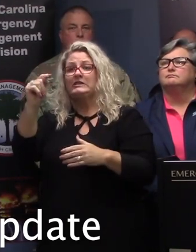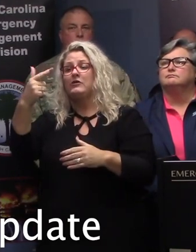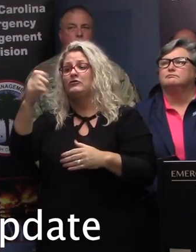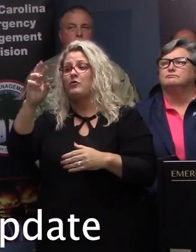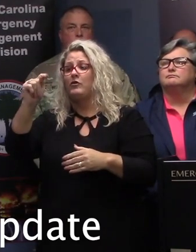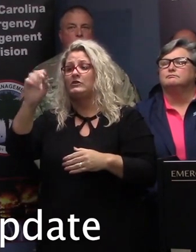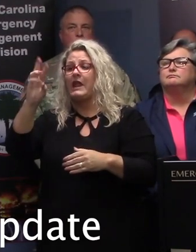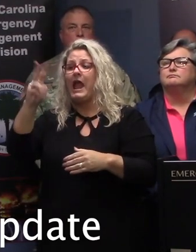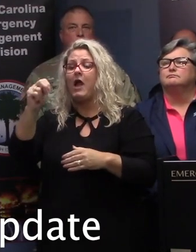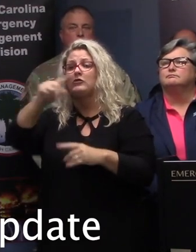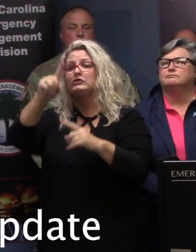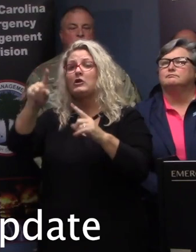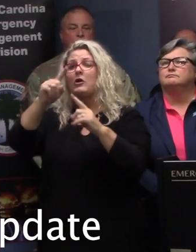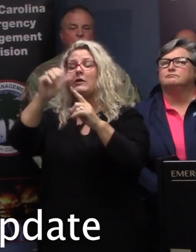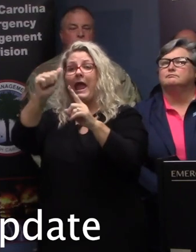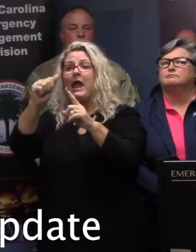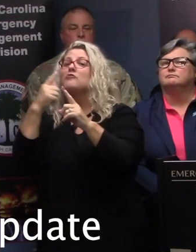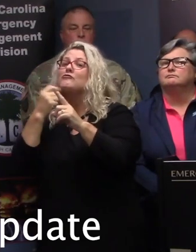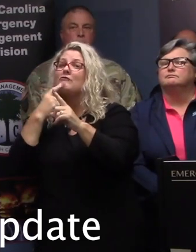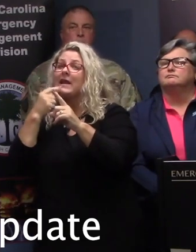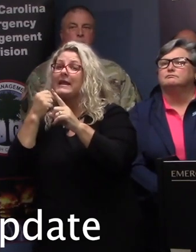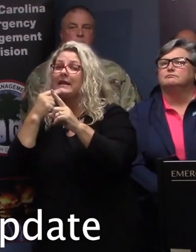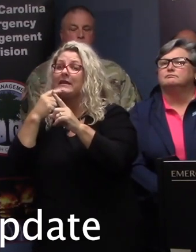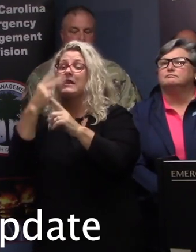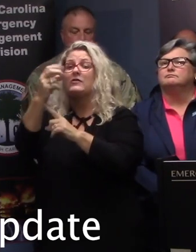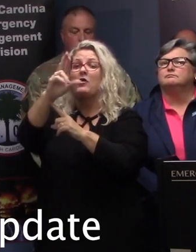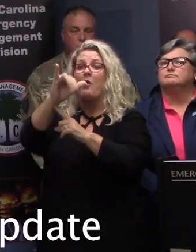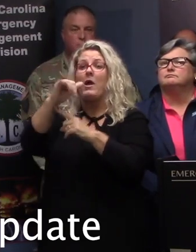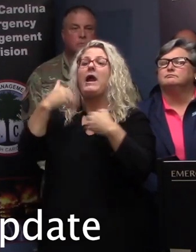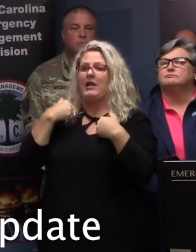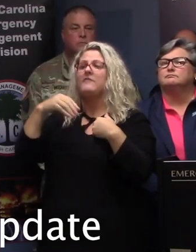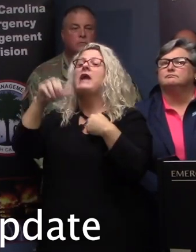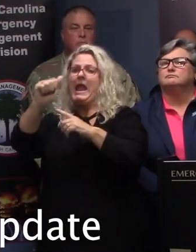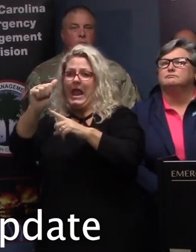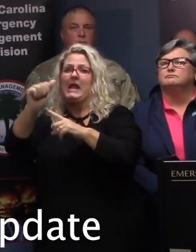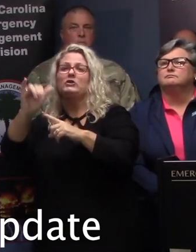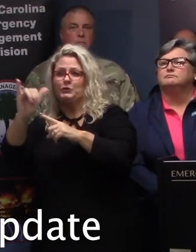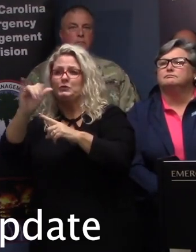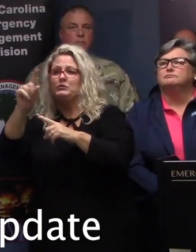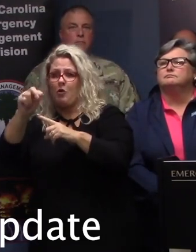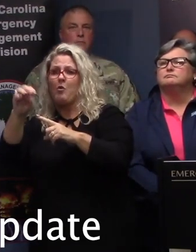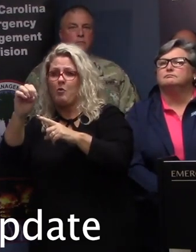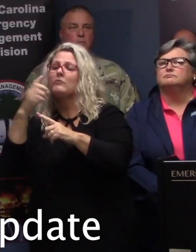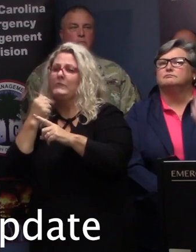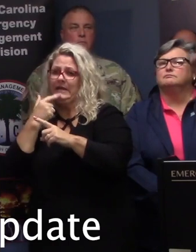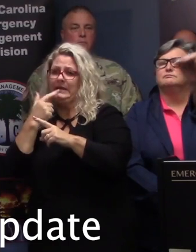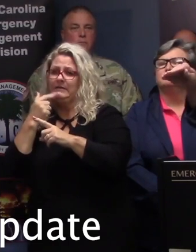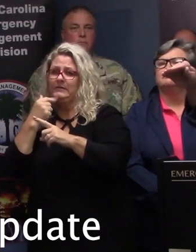which is in red. And in Horry County, it is Zone A, which is also in red.